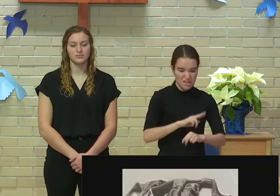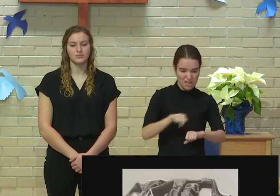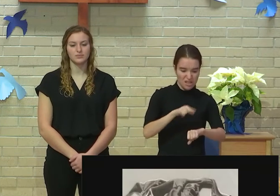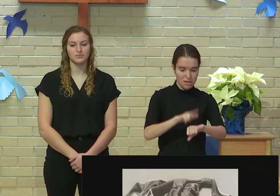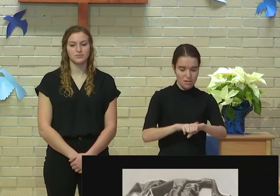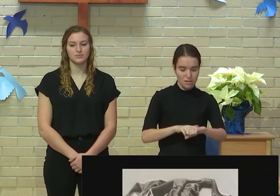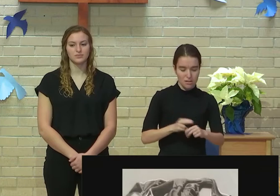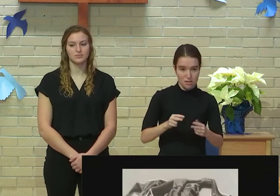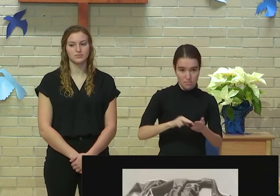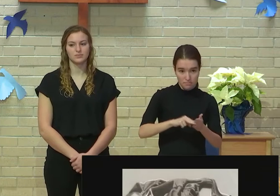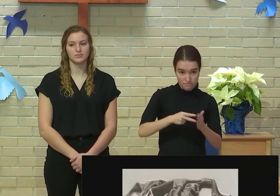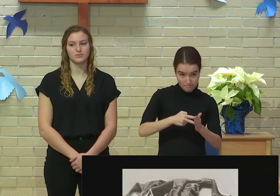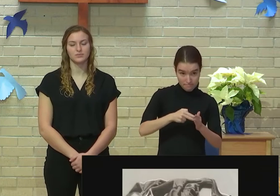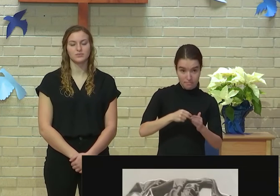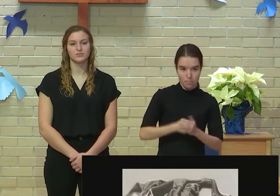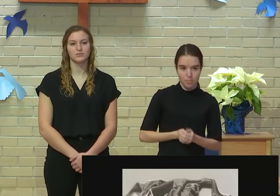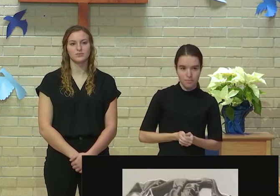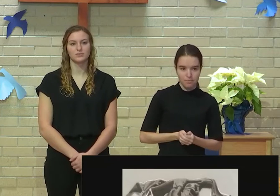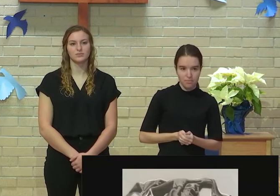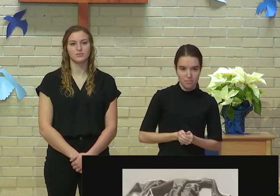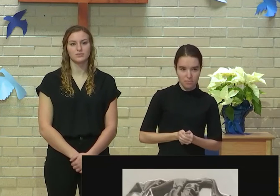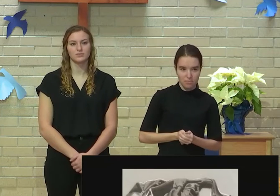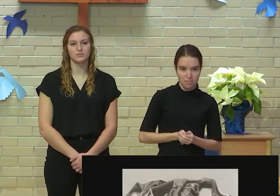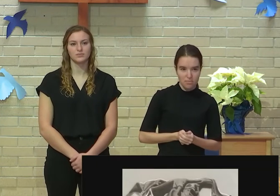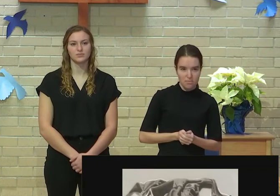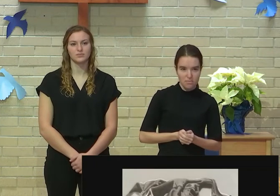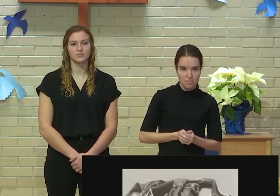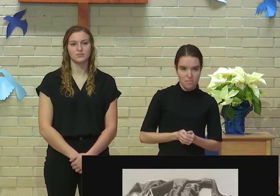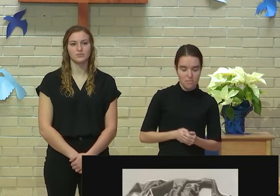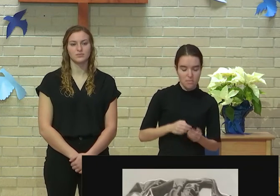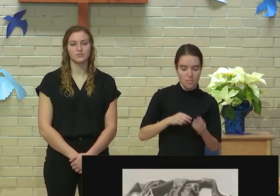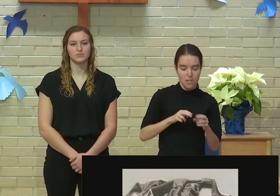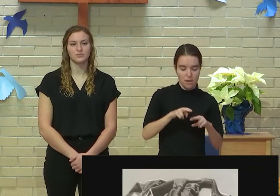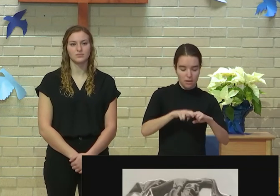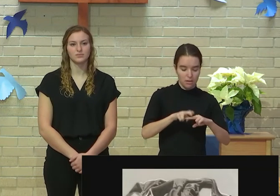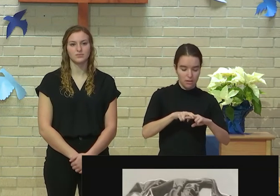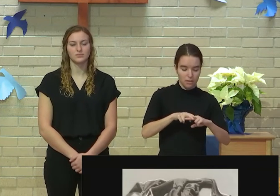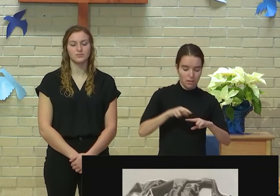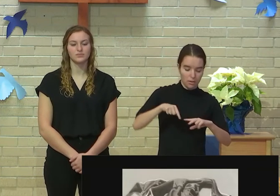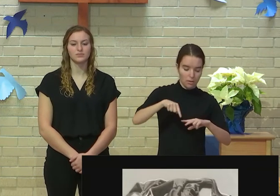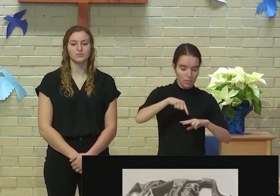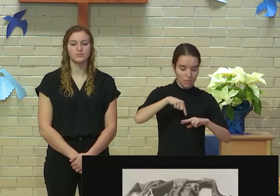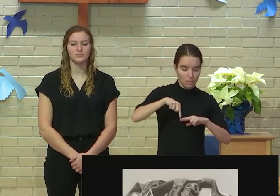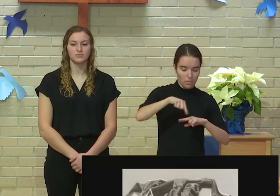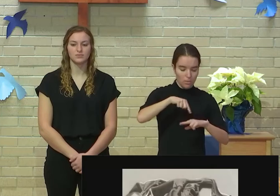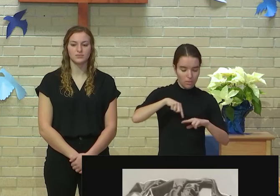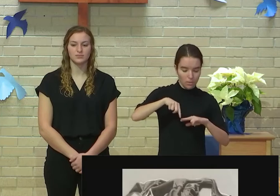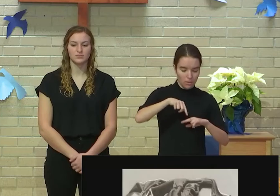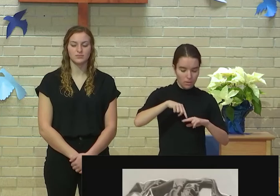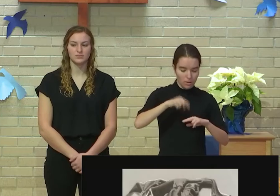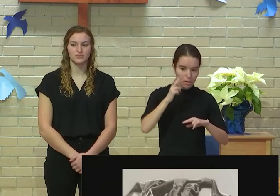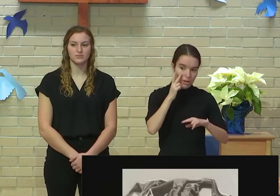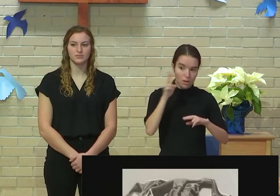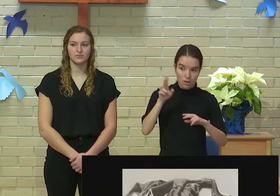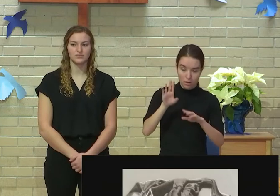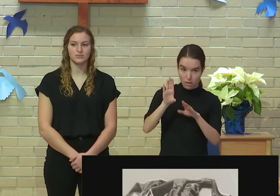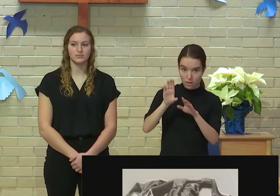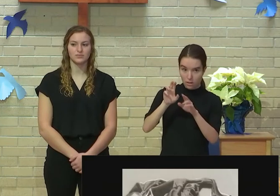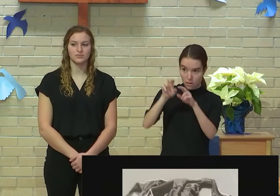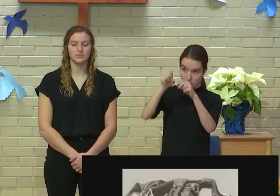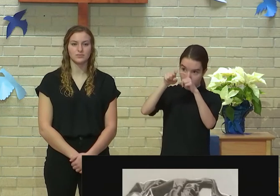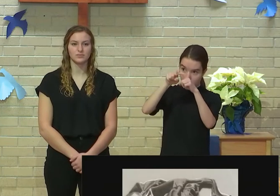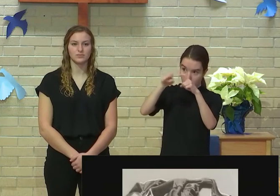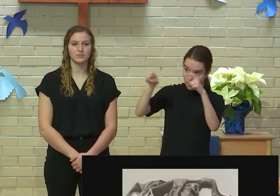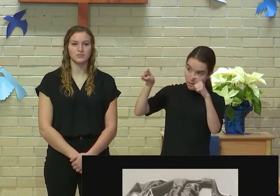and I was spinning around in my chair, I looked in my closet, and saw my Walmart